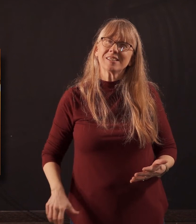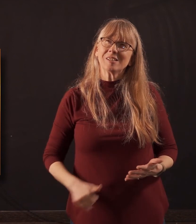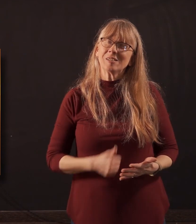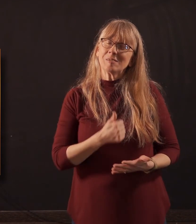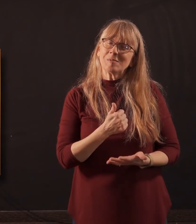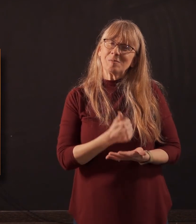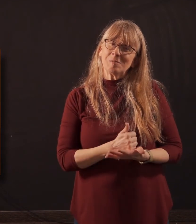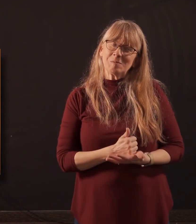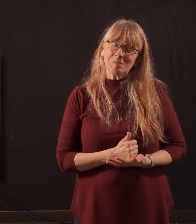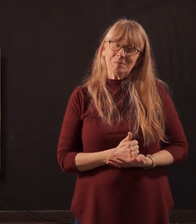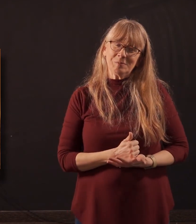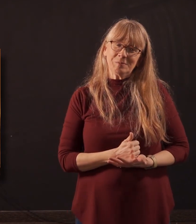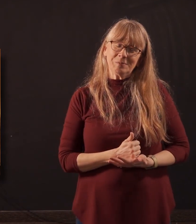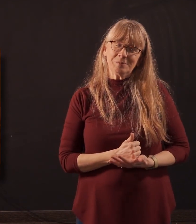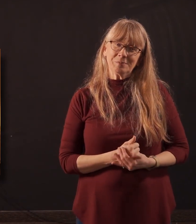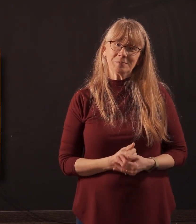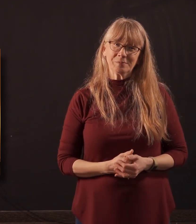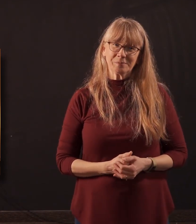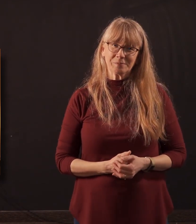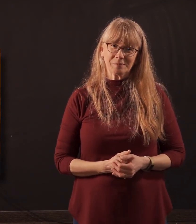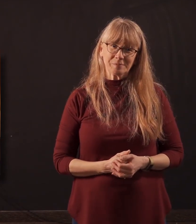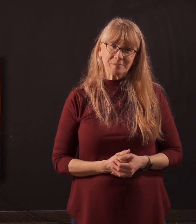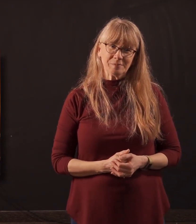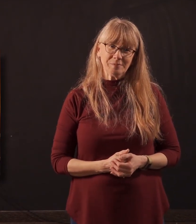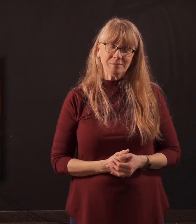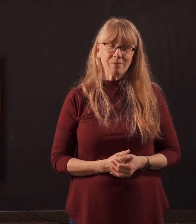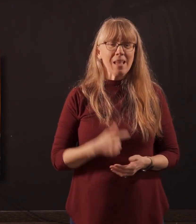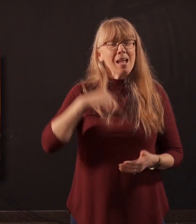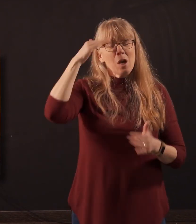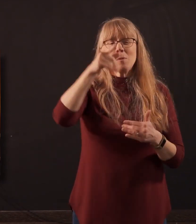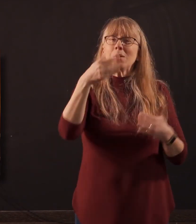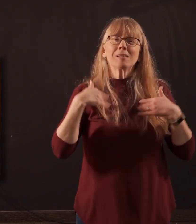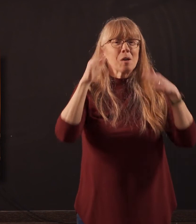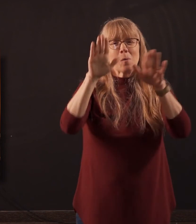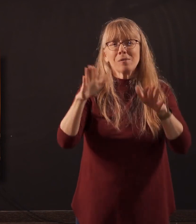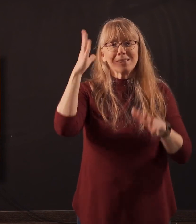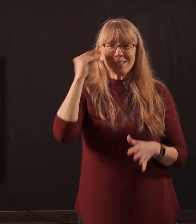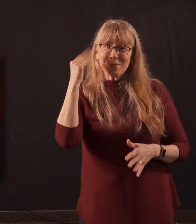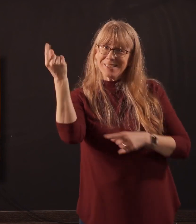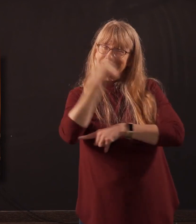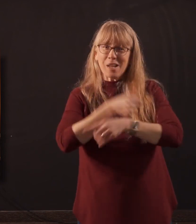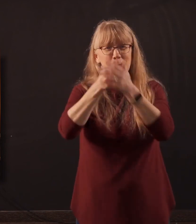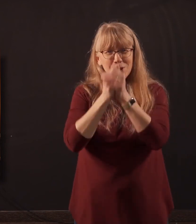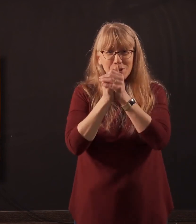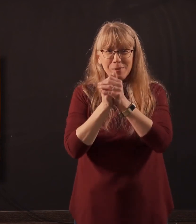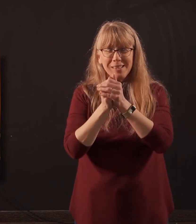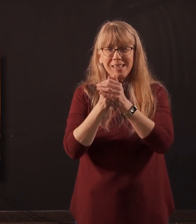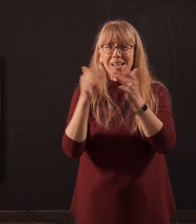We set our hope on We set our on our God. set hope you had a wonderful experience worshiping with us online today here at